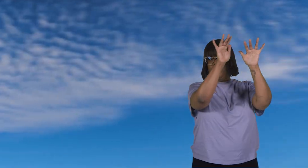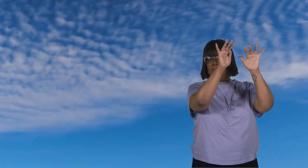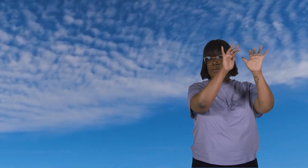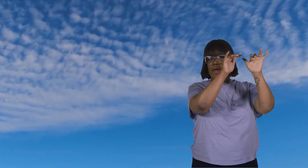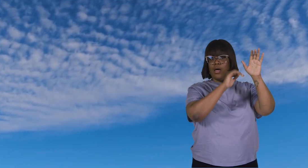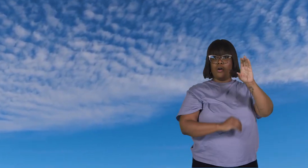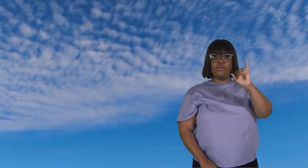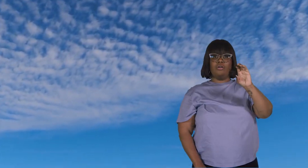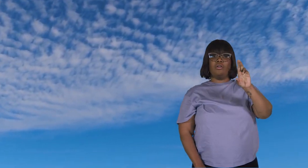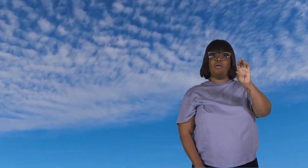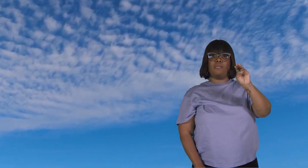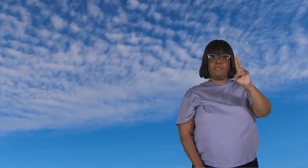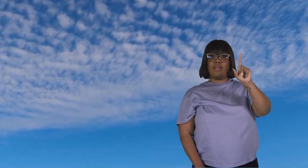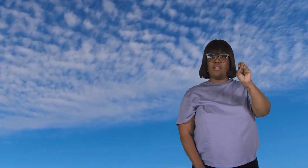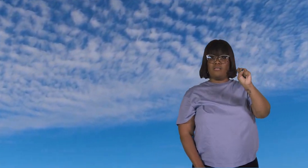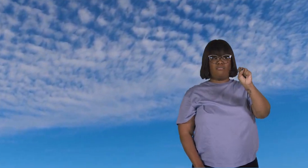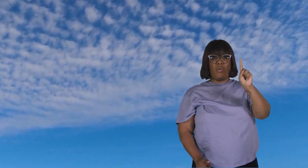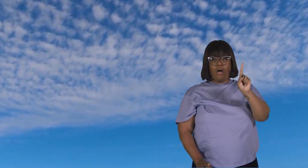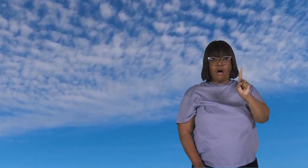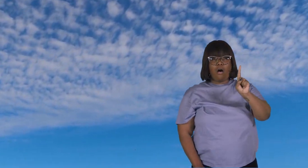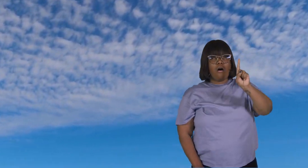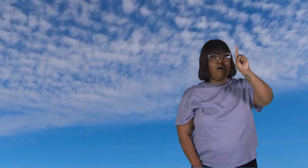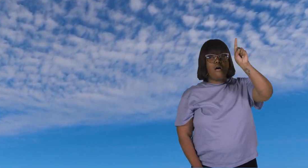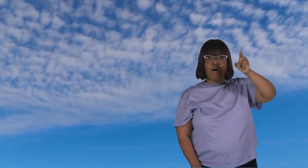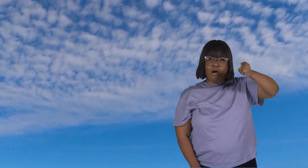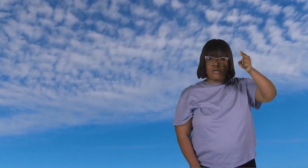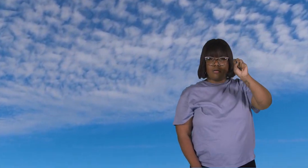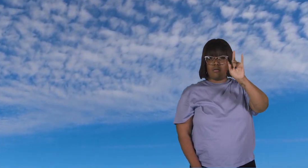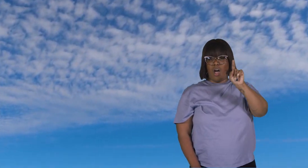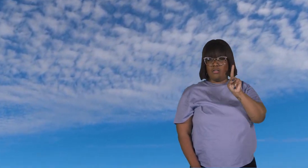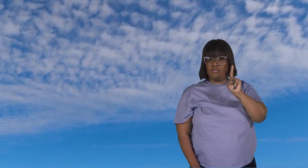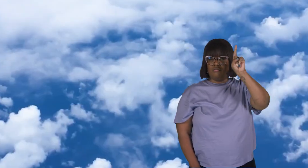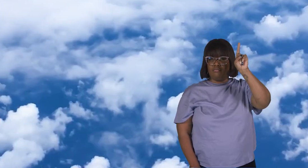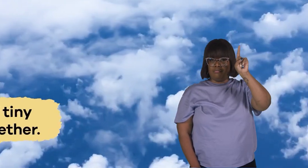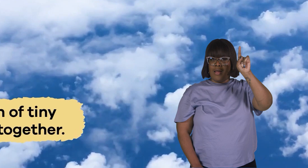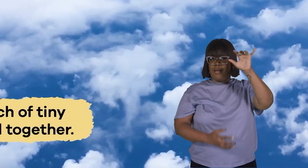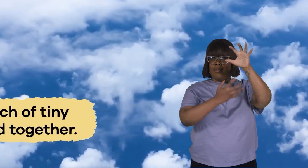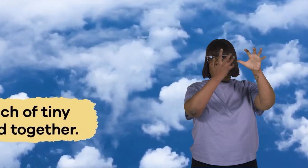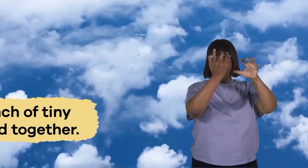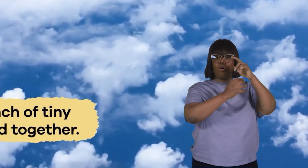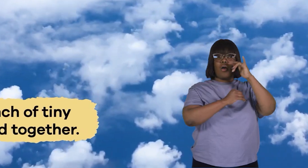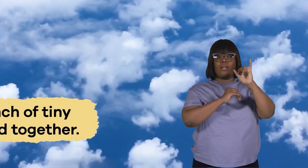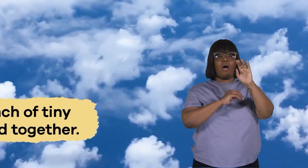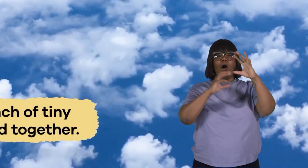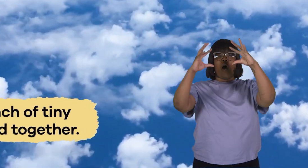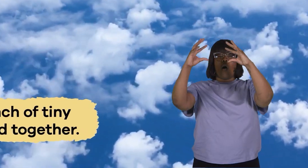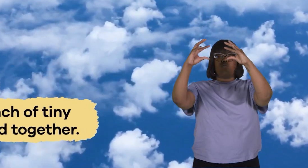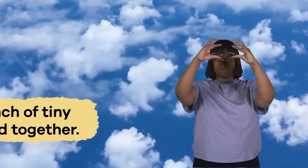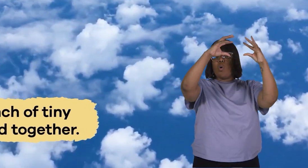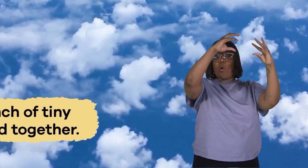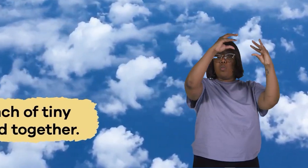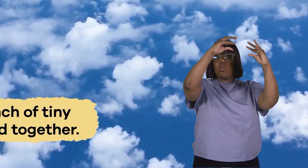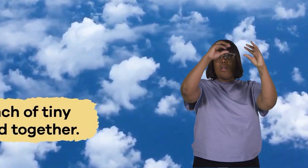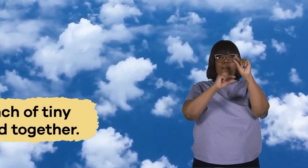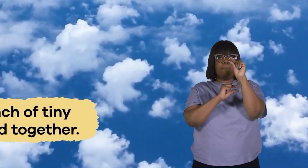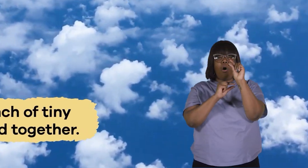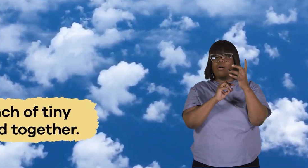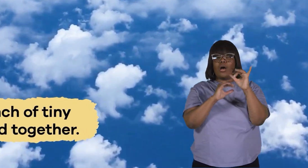Cirrus are also found high up in the sky. They are the clouds that look like a bunch of tiny cotton